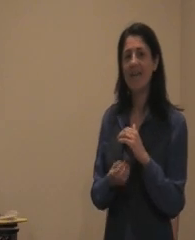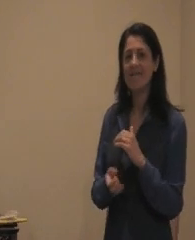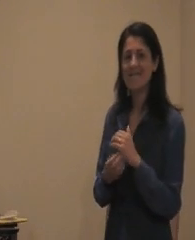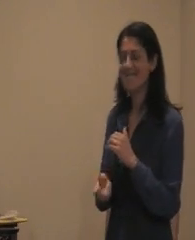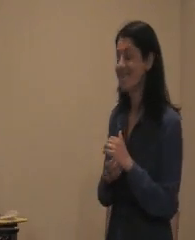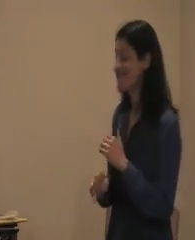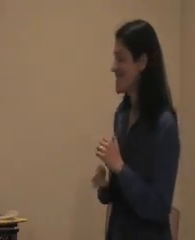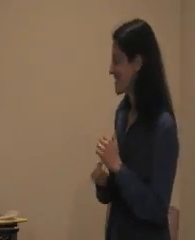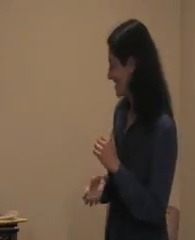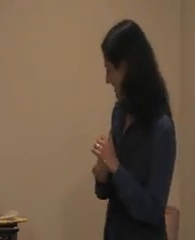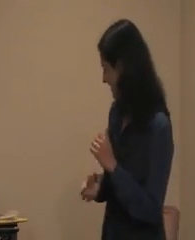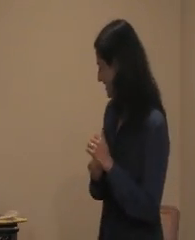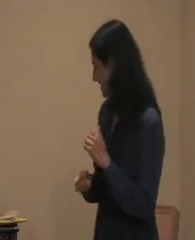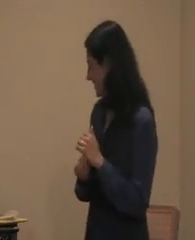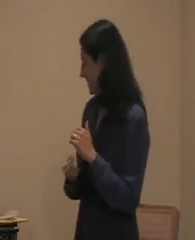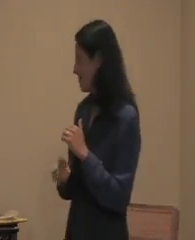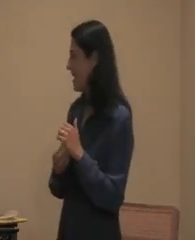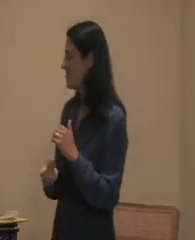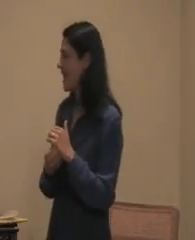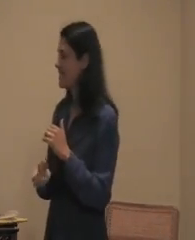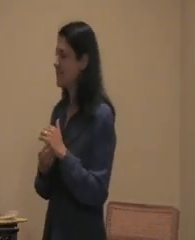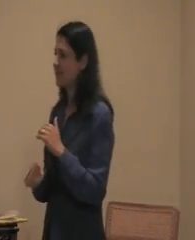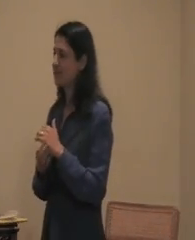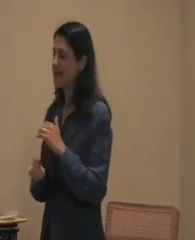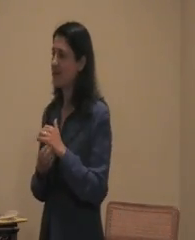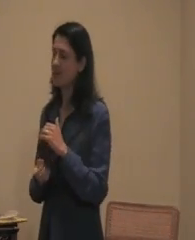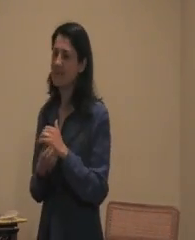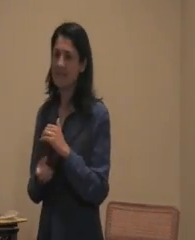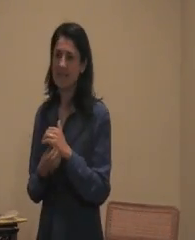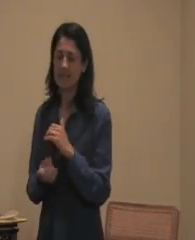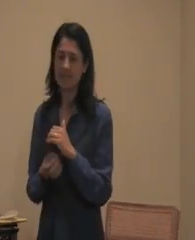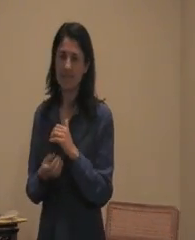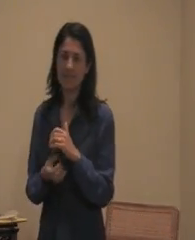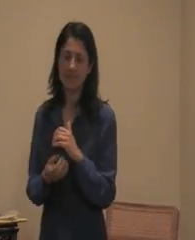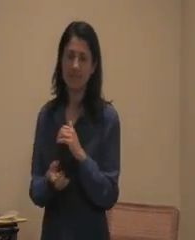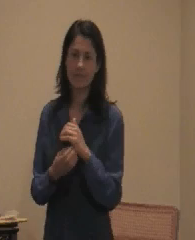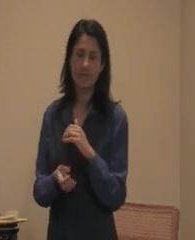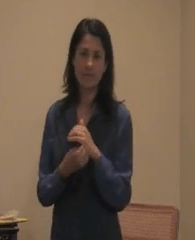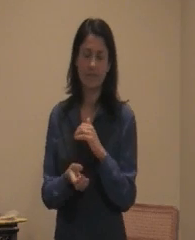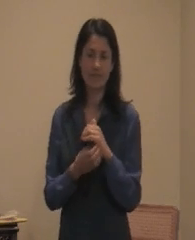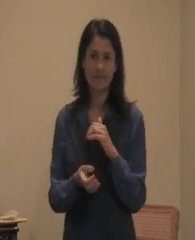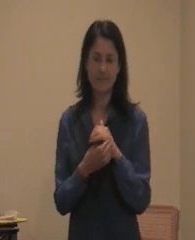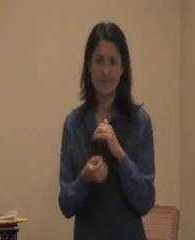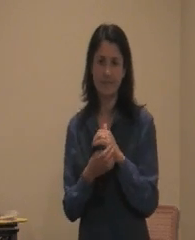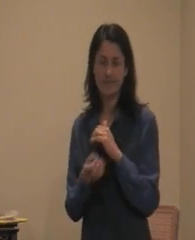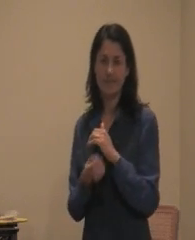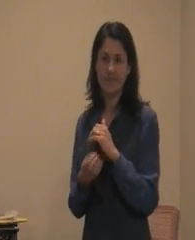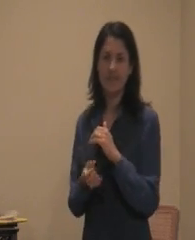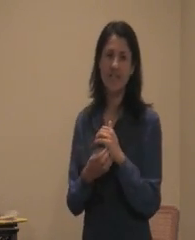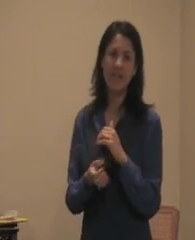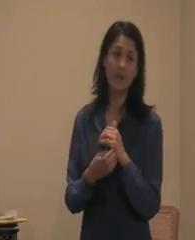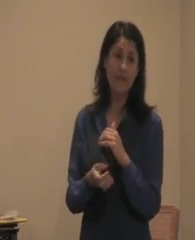my fat has served many purposes, none that I really